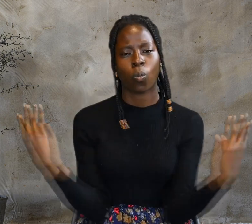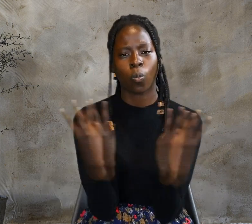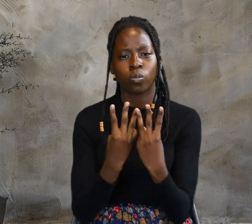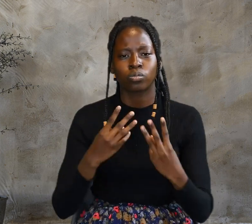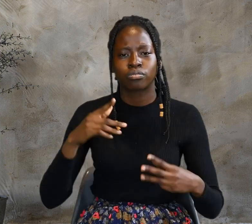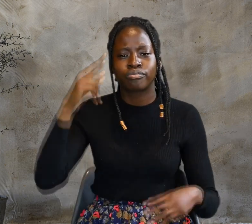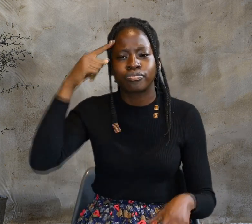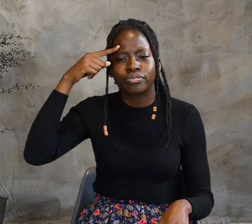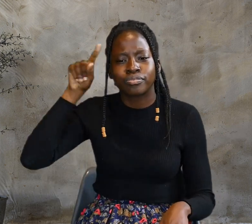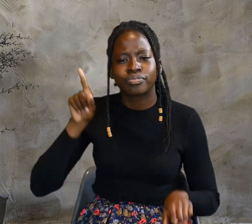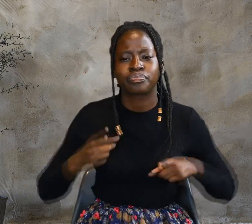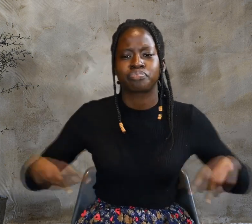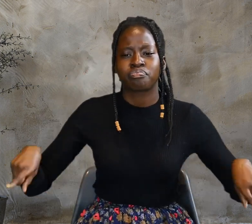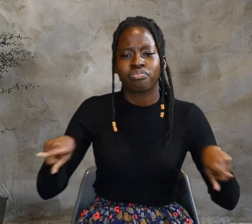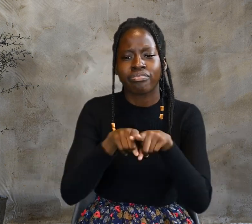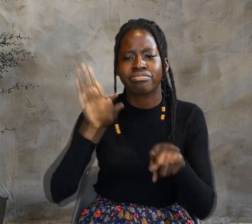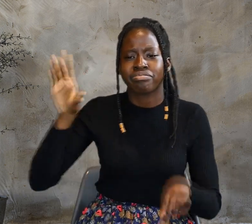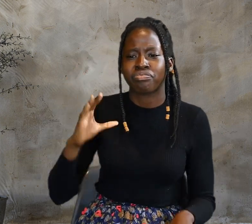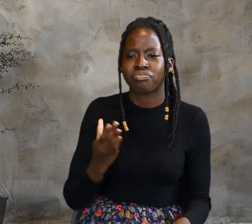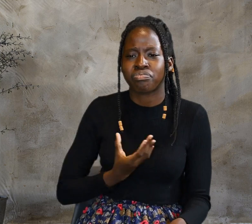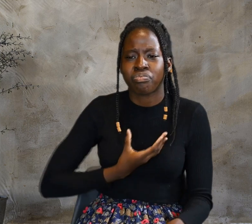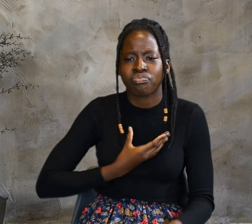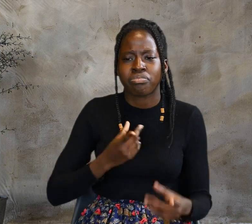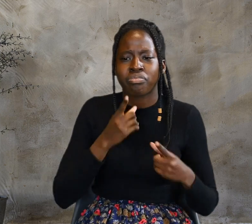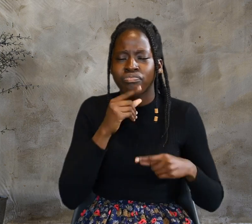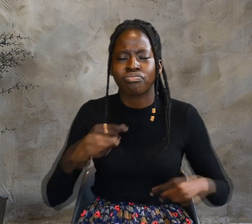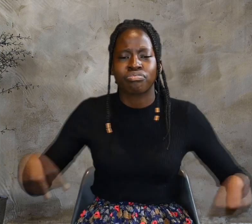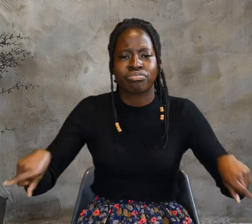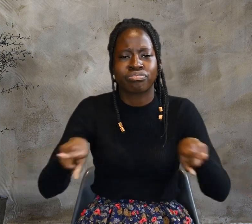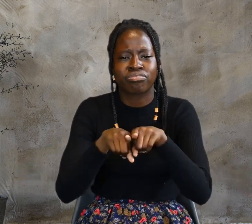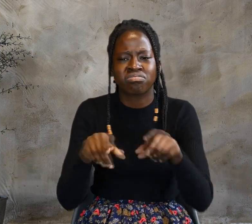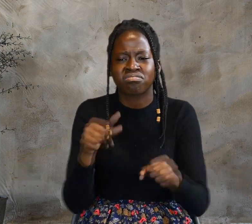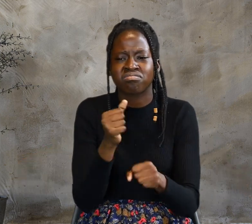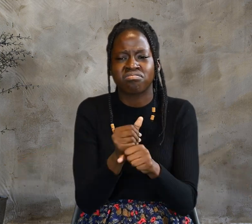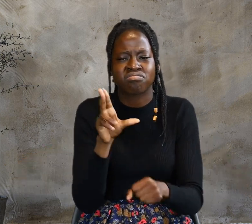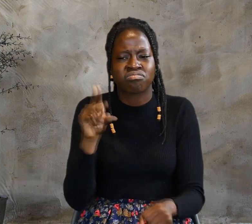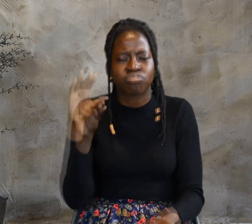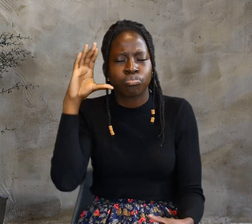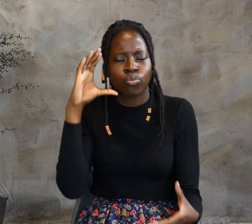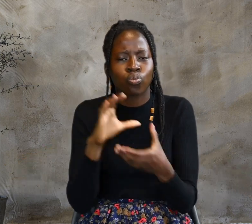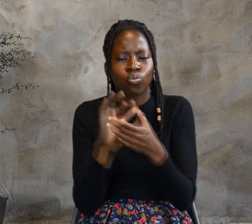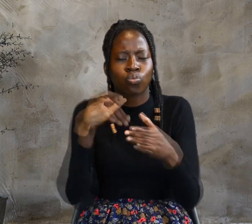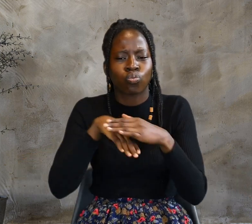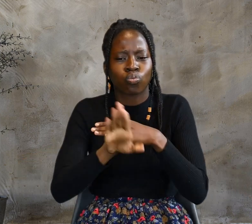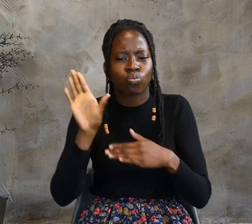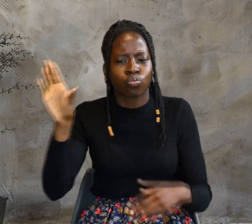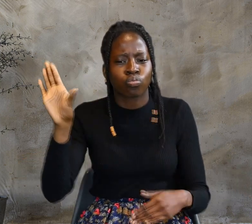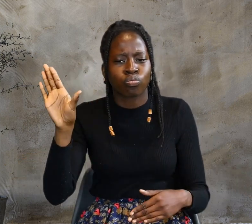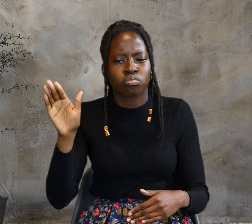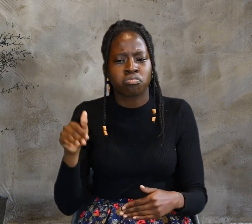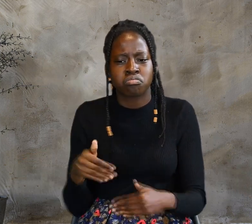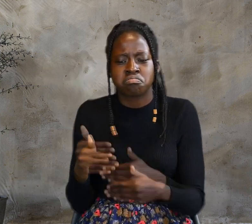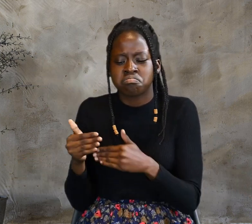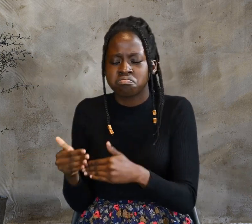world. For even his own brothers did not believe in him. Therefore,